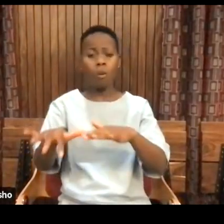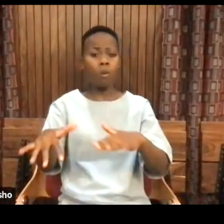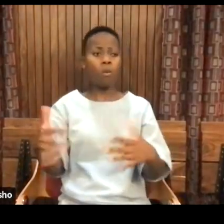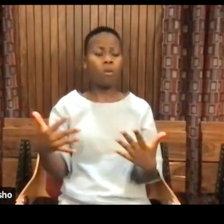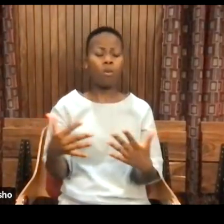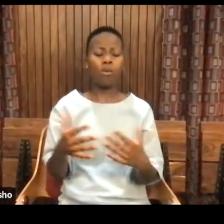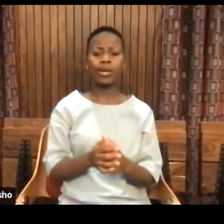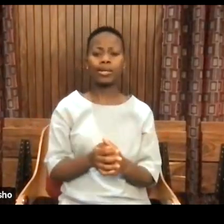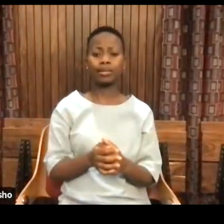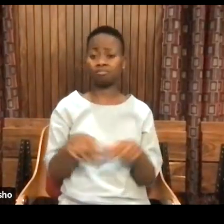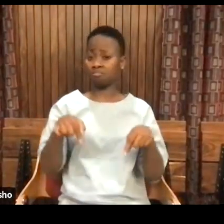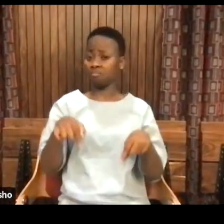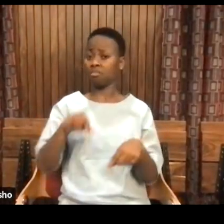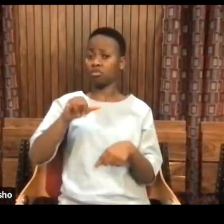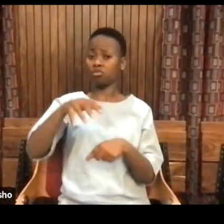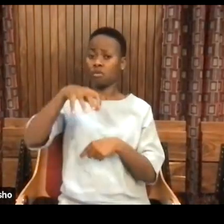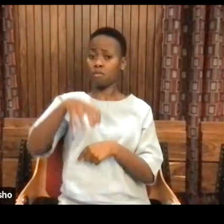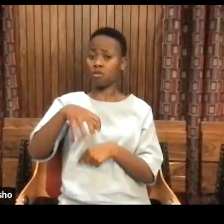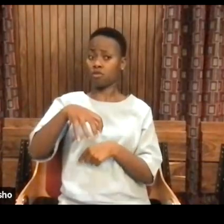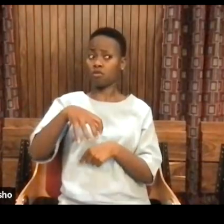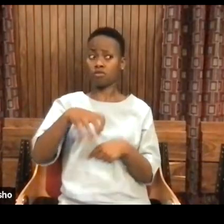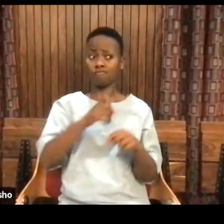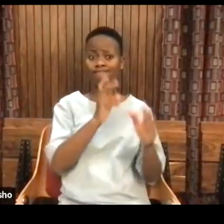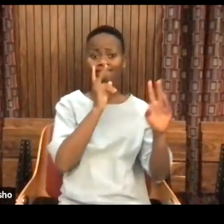whether she was here in Johannesburg.